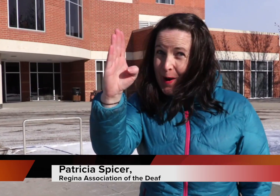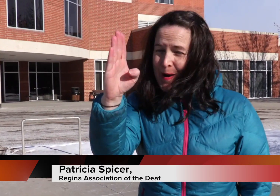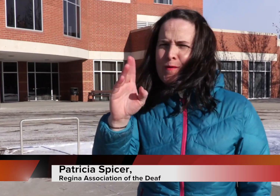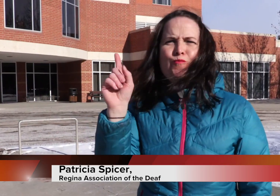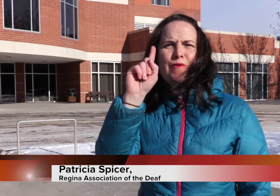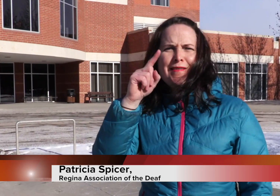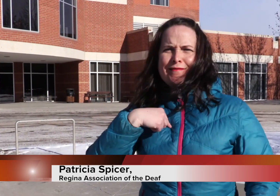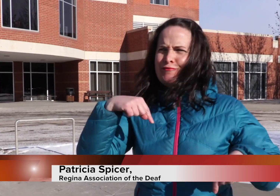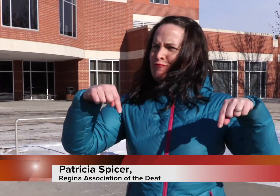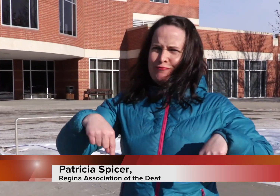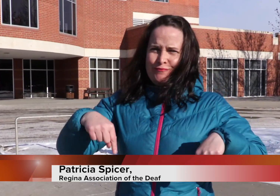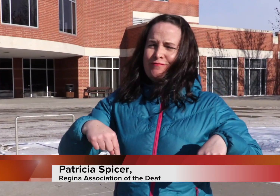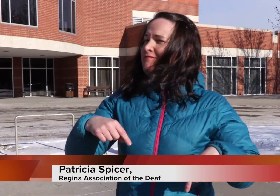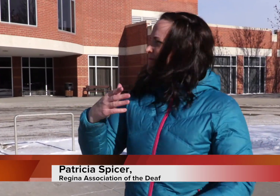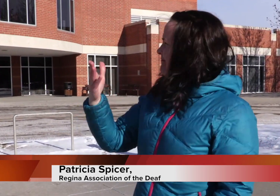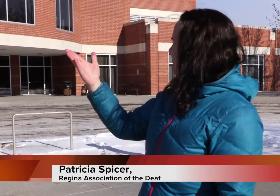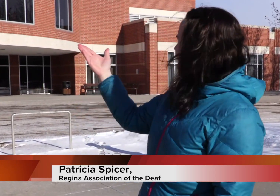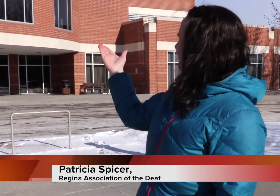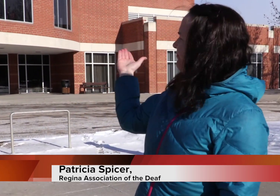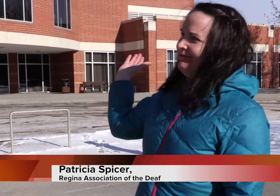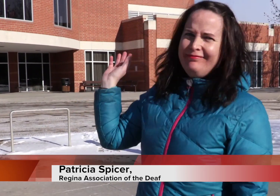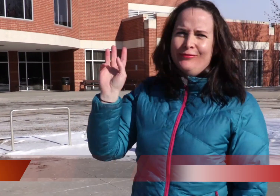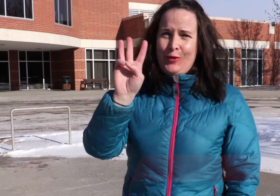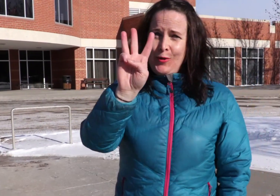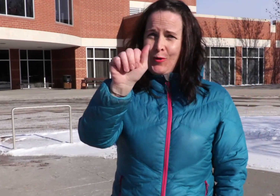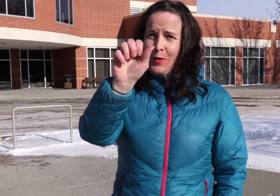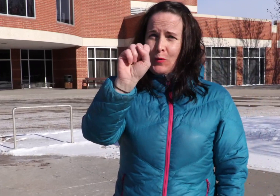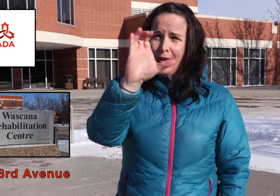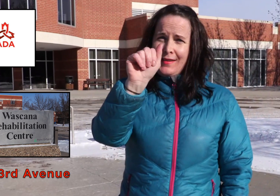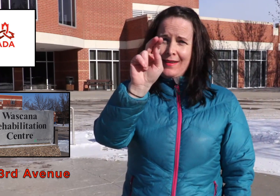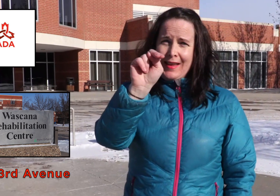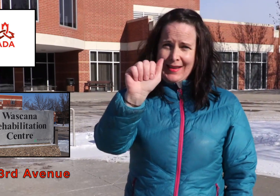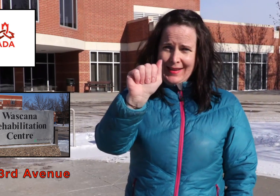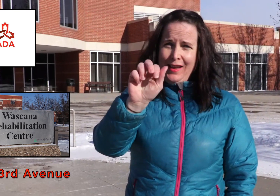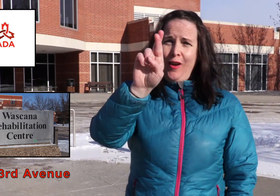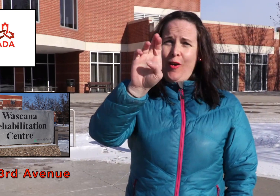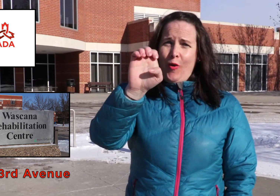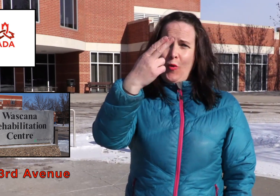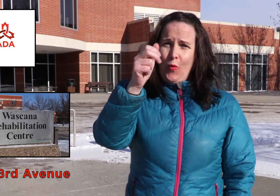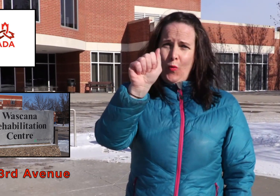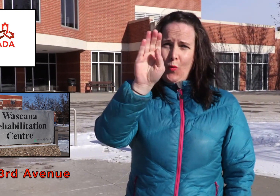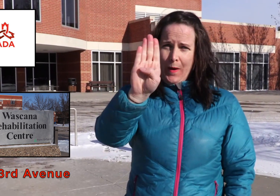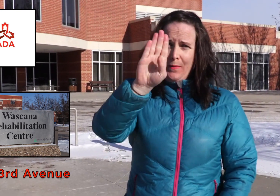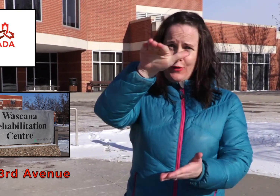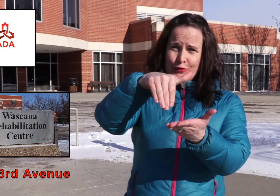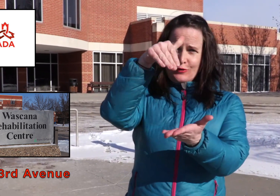Hi everybody, here I am at the Wascana Rehabilitation